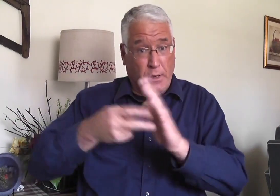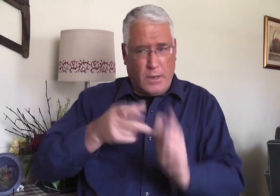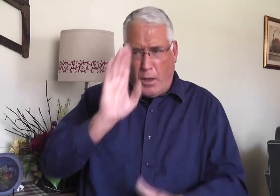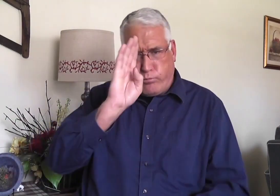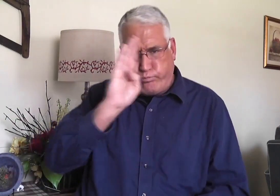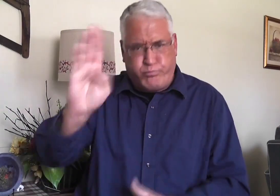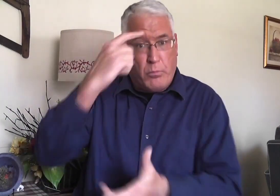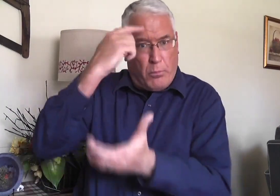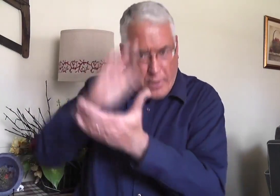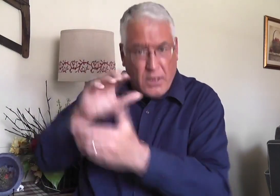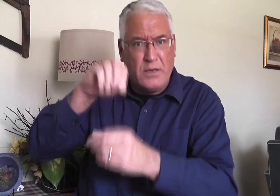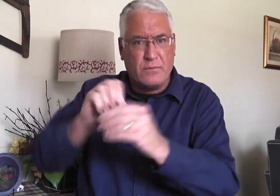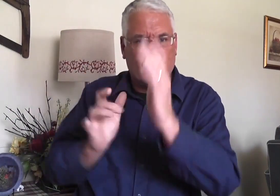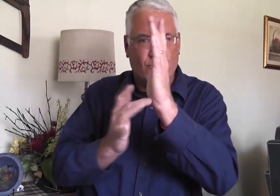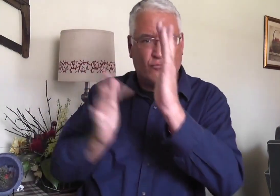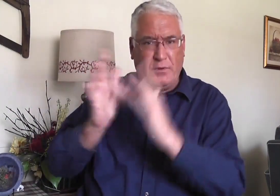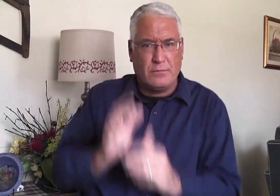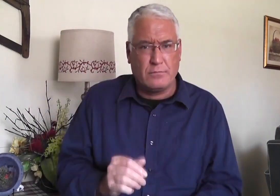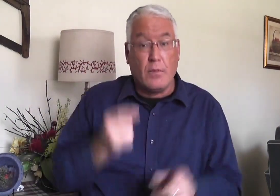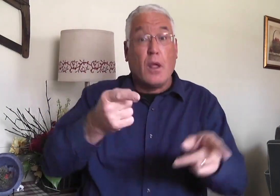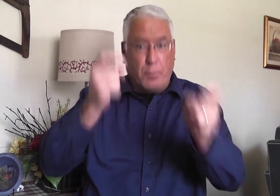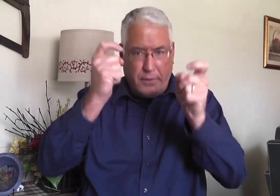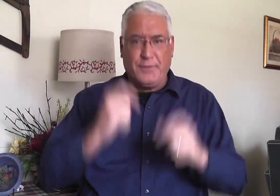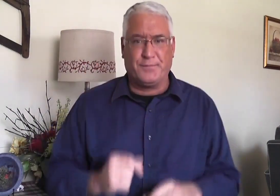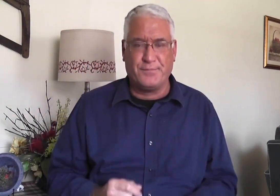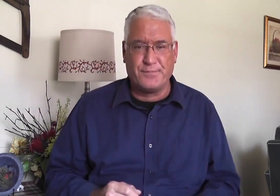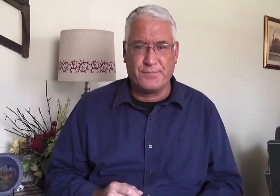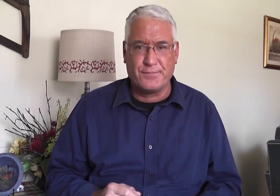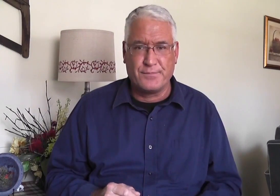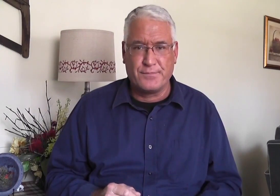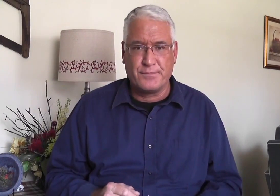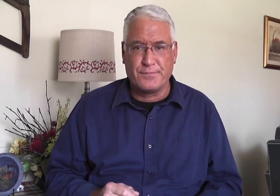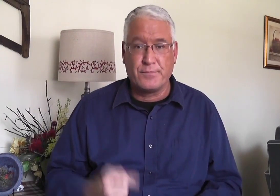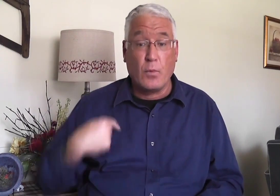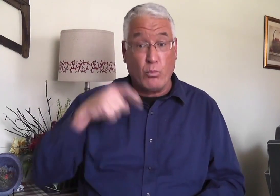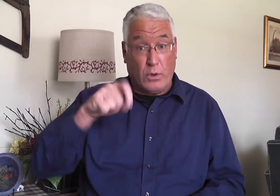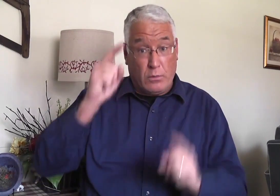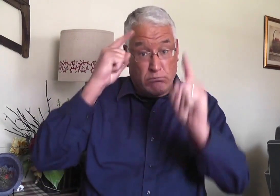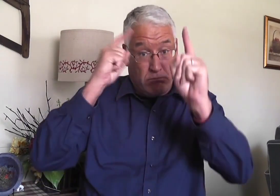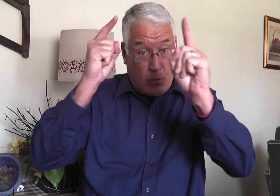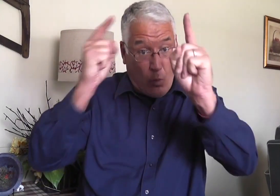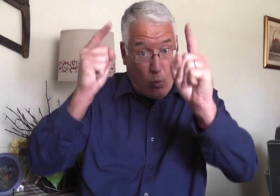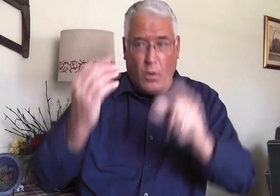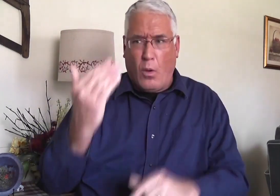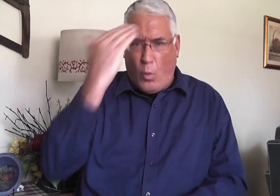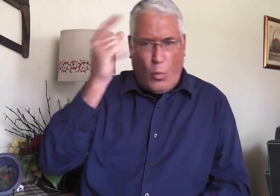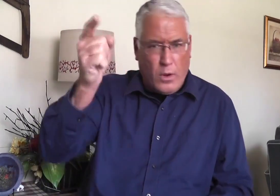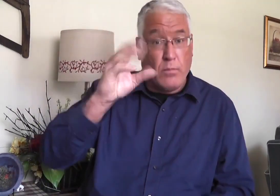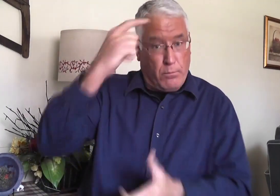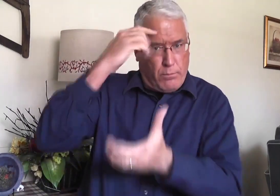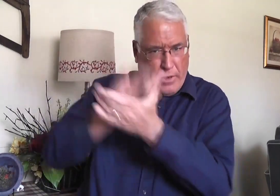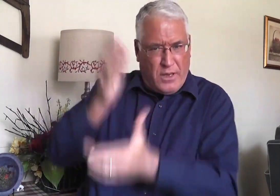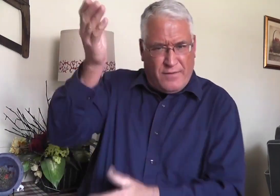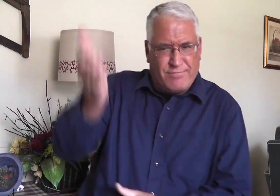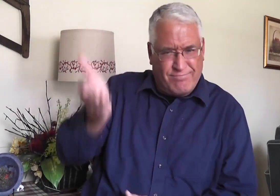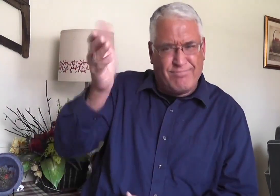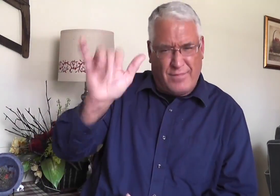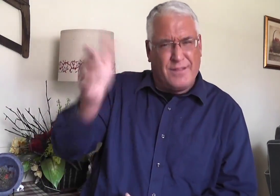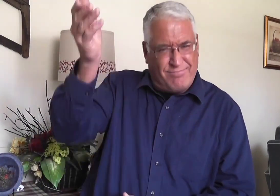not crooked. It means to believe in Jesus immediately. The goal, he knew,